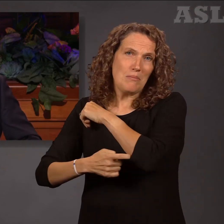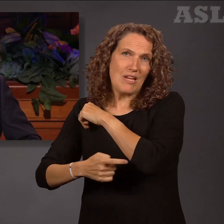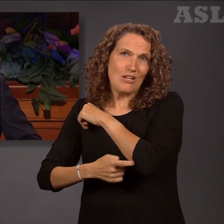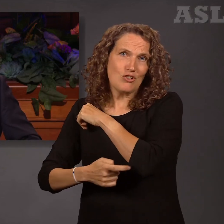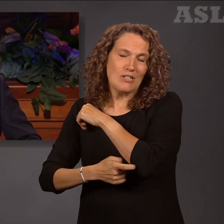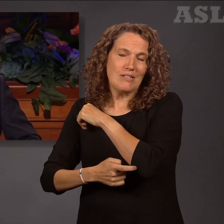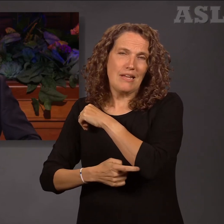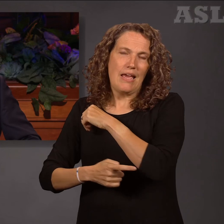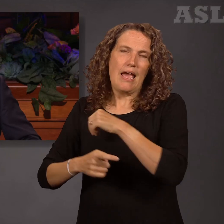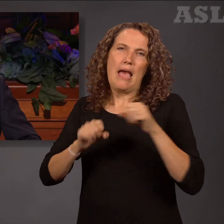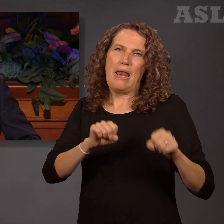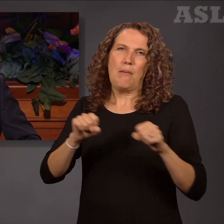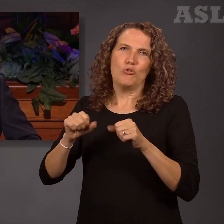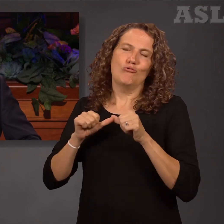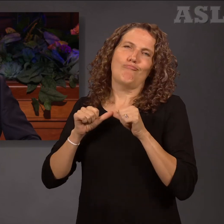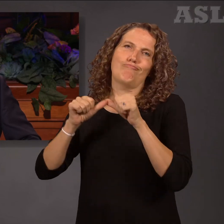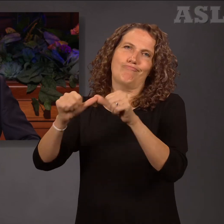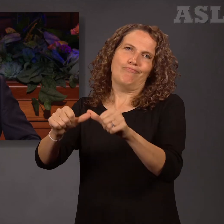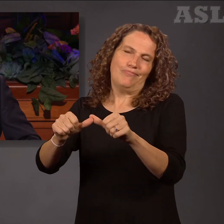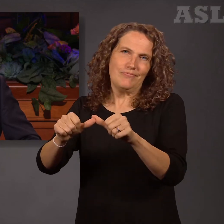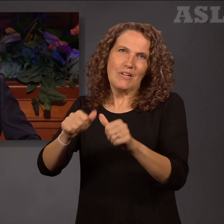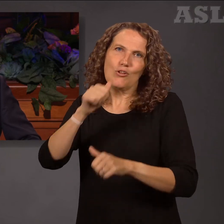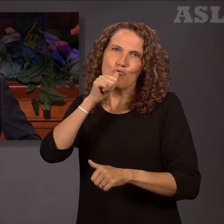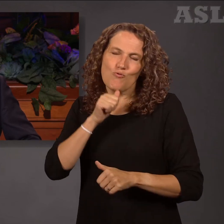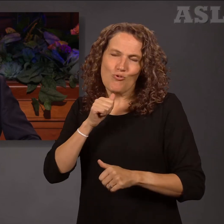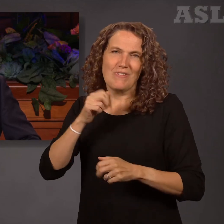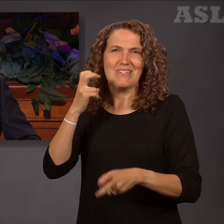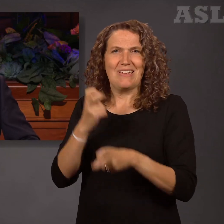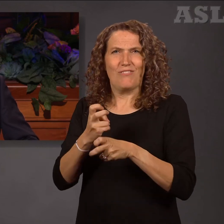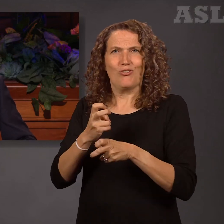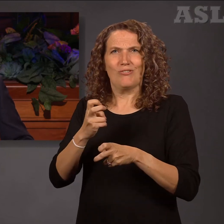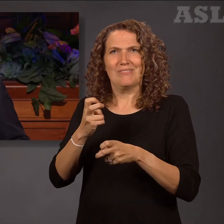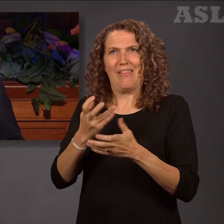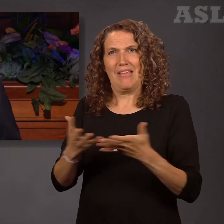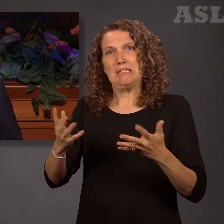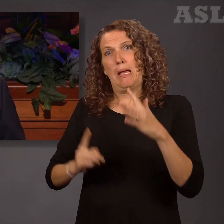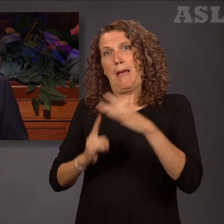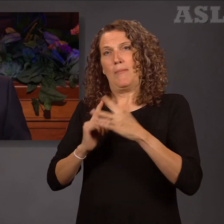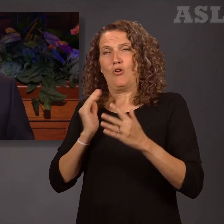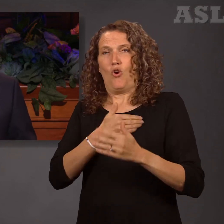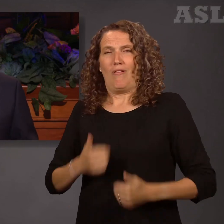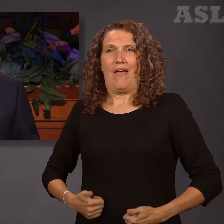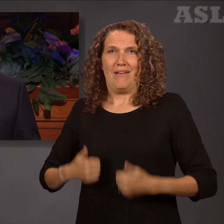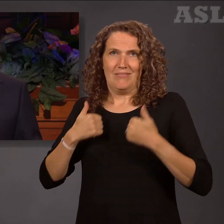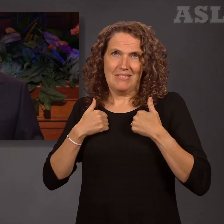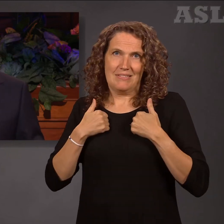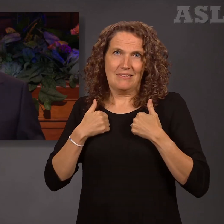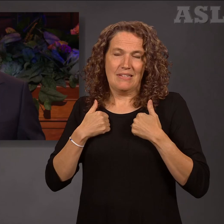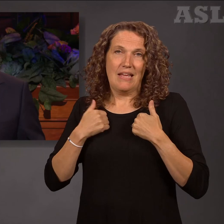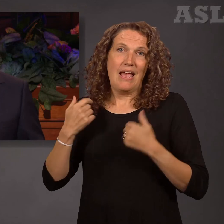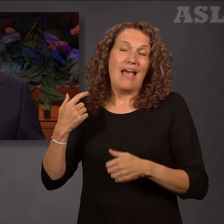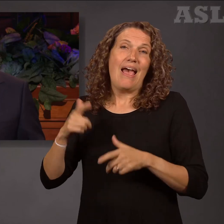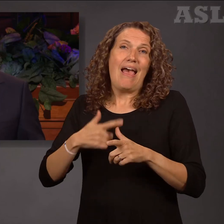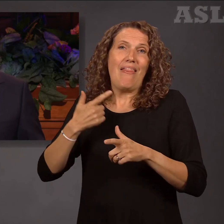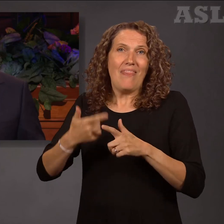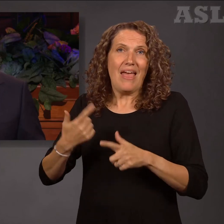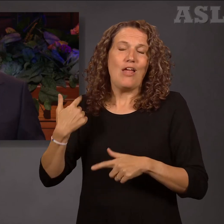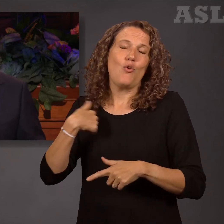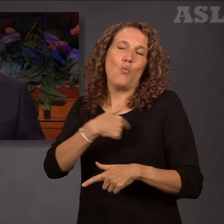sad, difficult times in our lives. And furthermore, we will be in condition to access all the blessings promised through the love